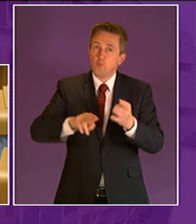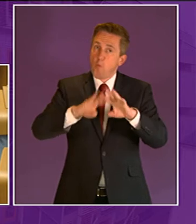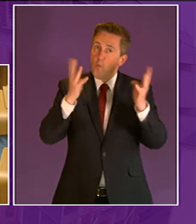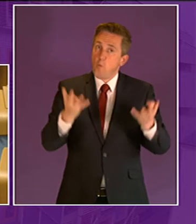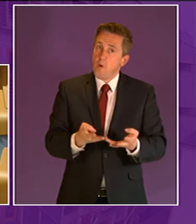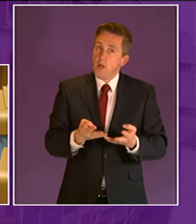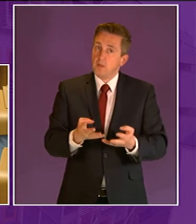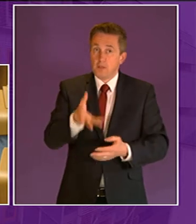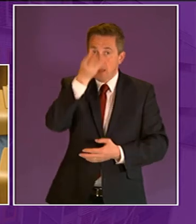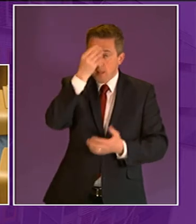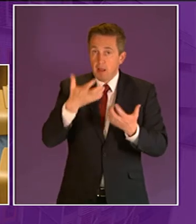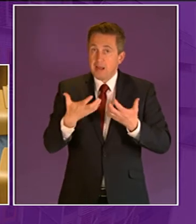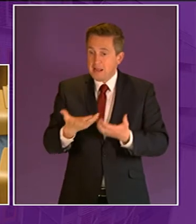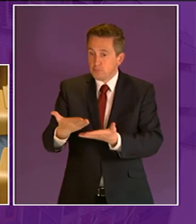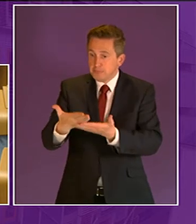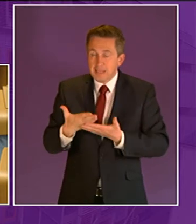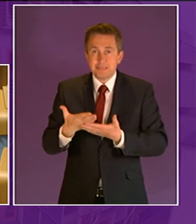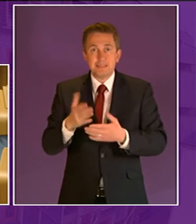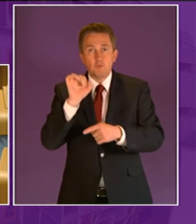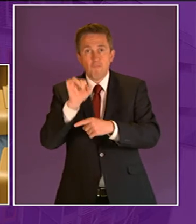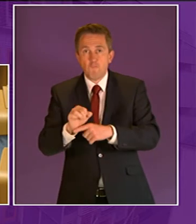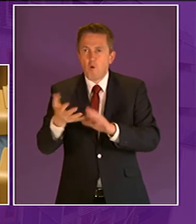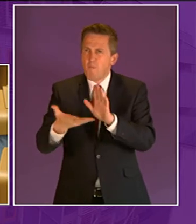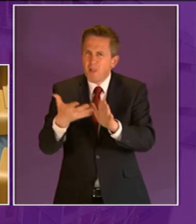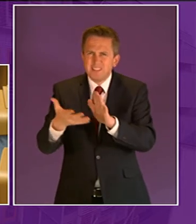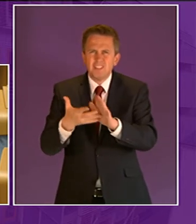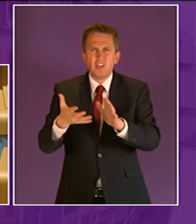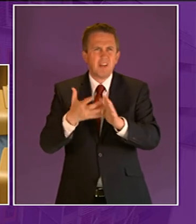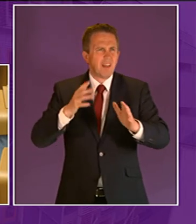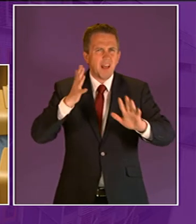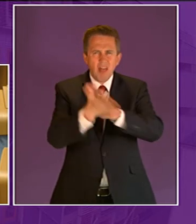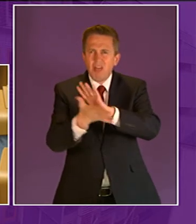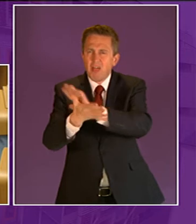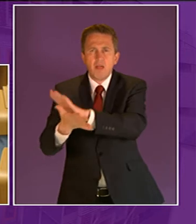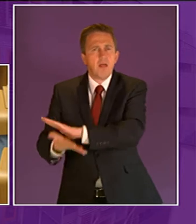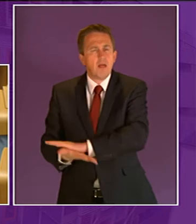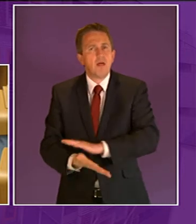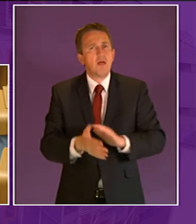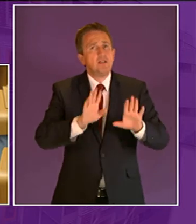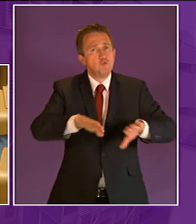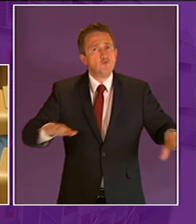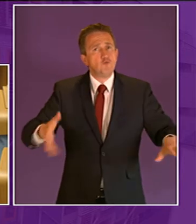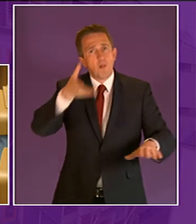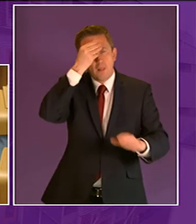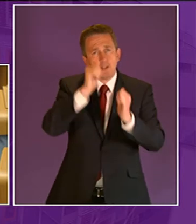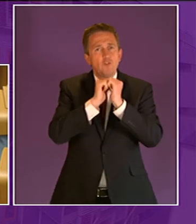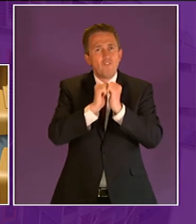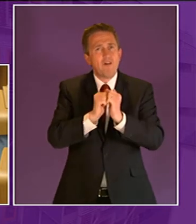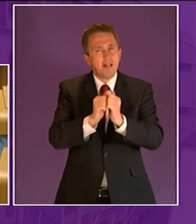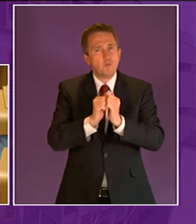it from human over consumption from pollution and degradation they learn to value and respect its intrinsic worth rather than the